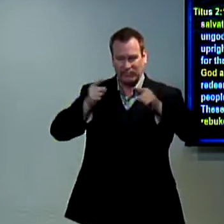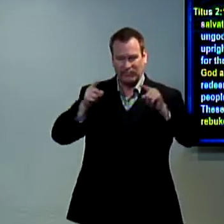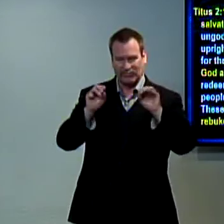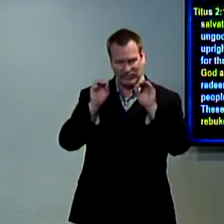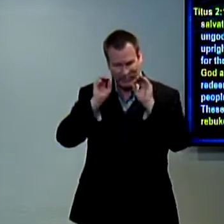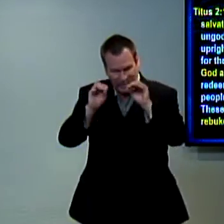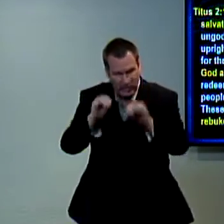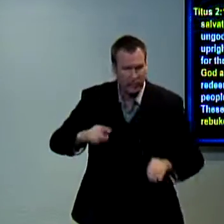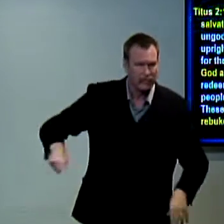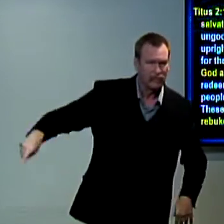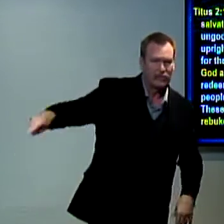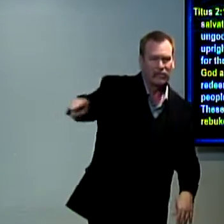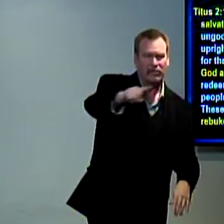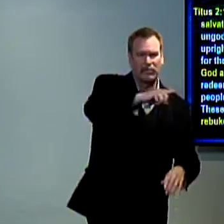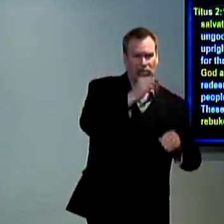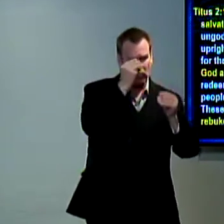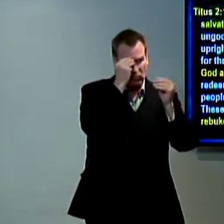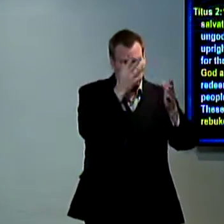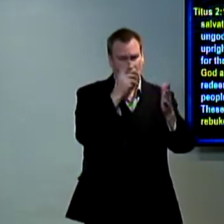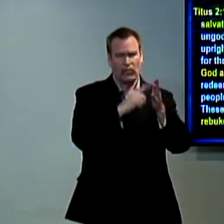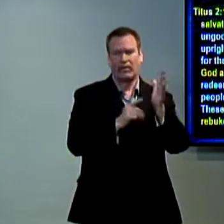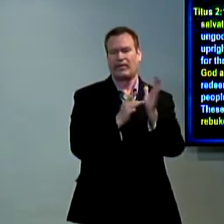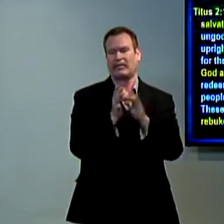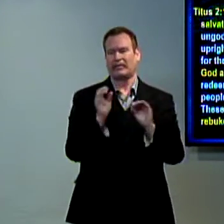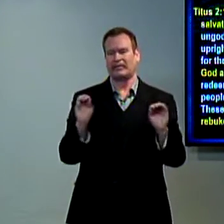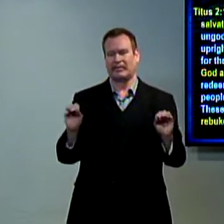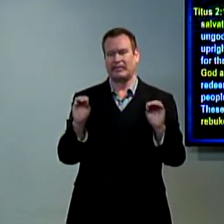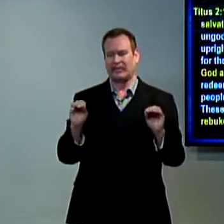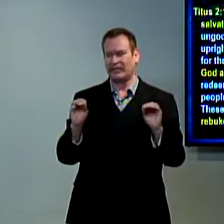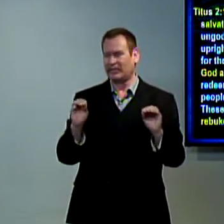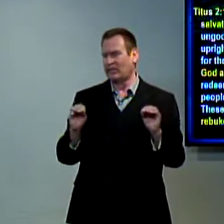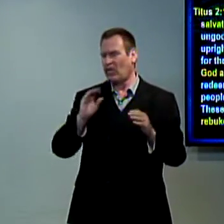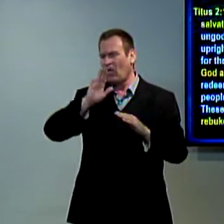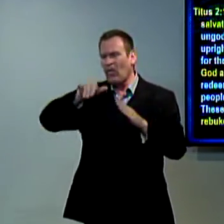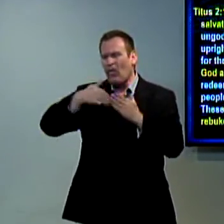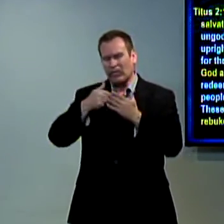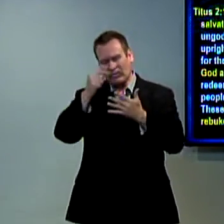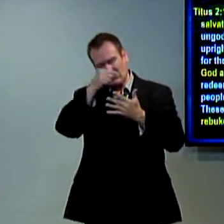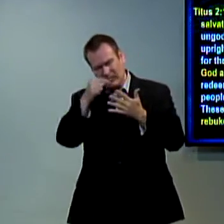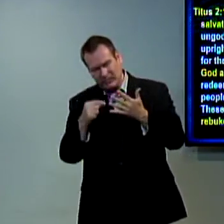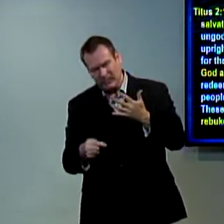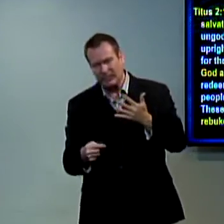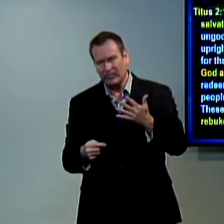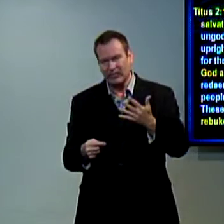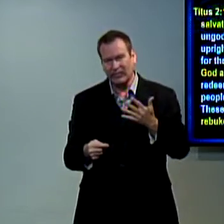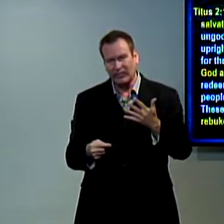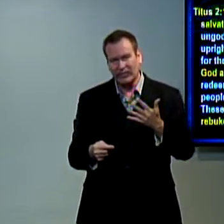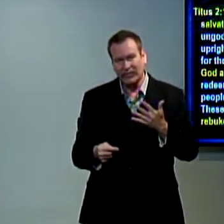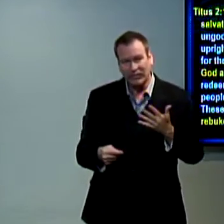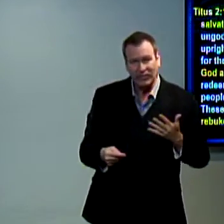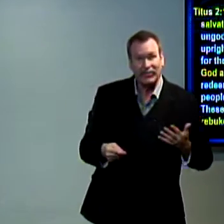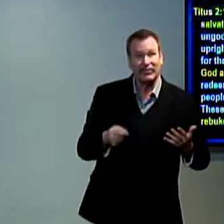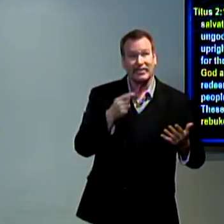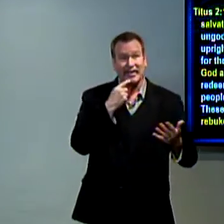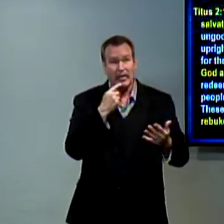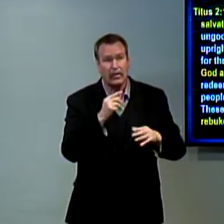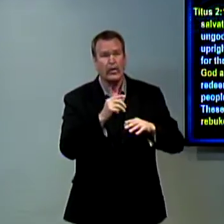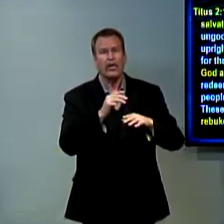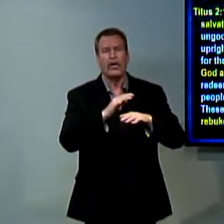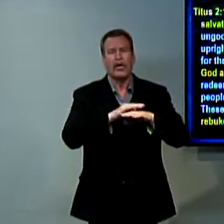from heaven to earth it has been given to me and we know all about Jesus teaching they have been given it